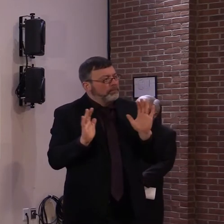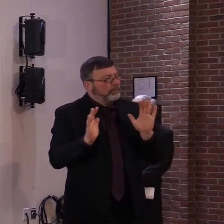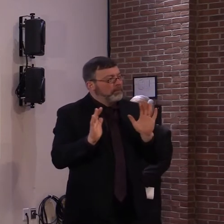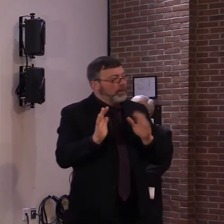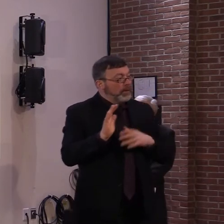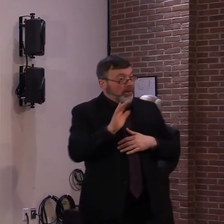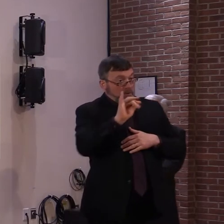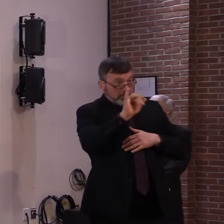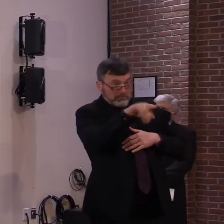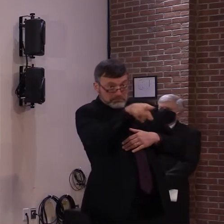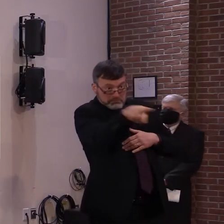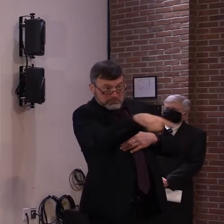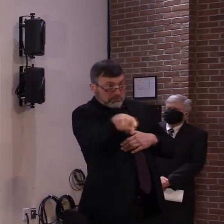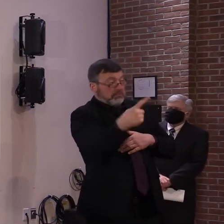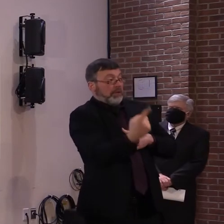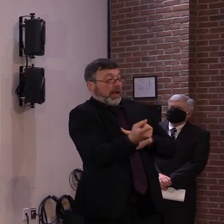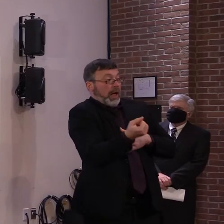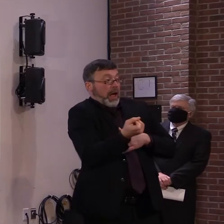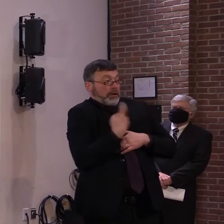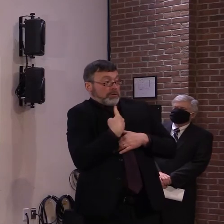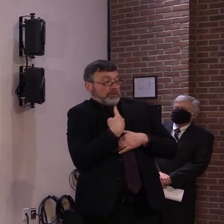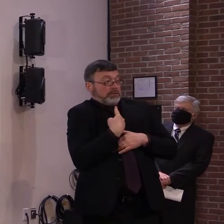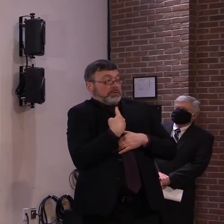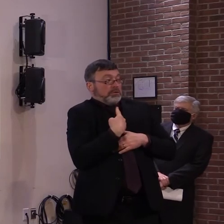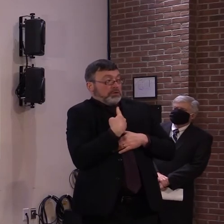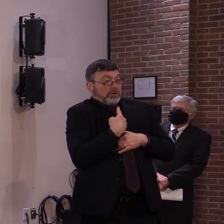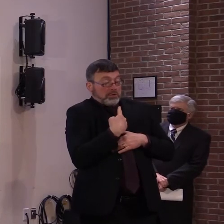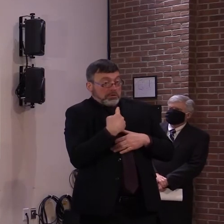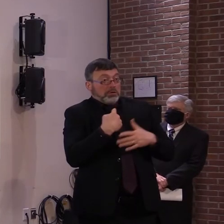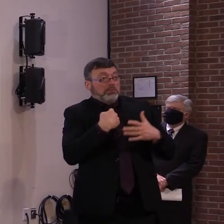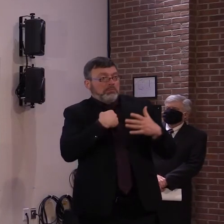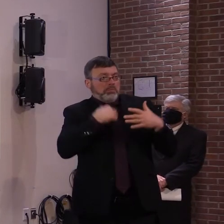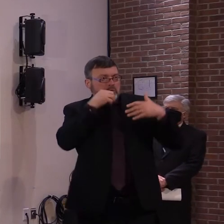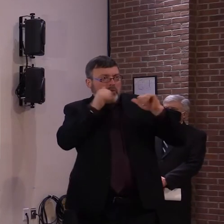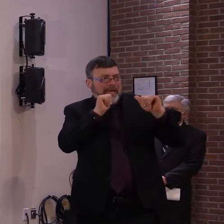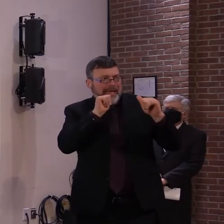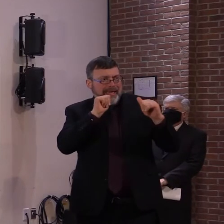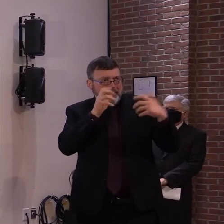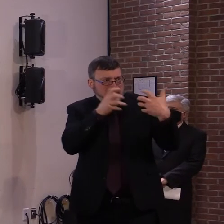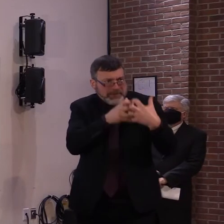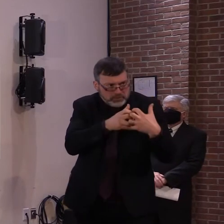expedite that as, as quickly as we possibly can. So I, I will look into that.